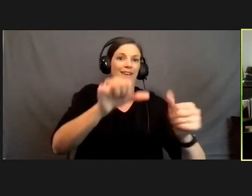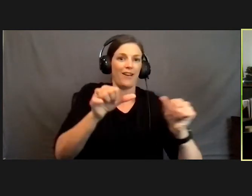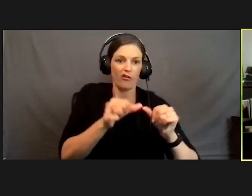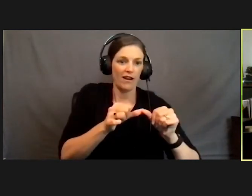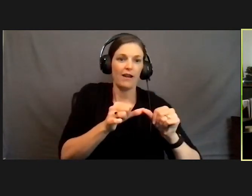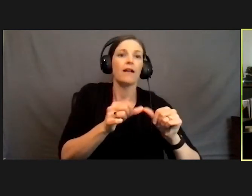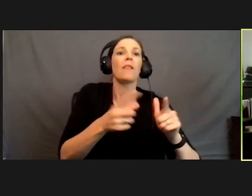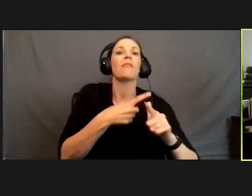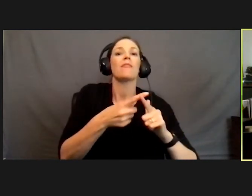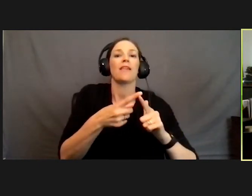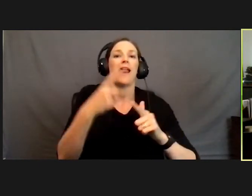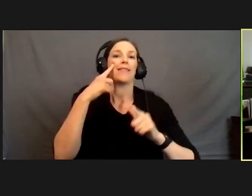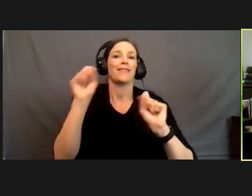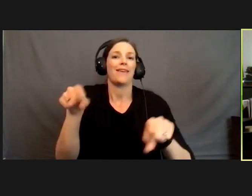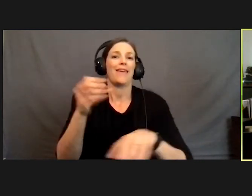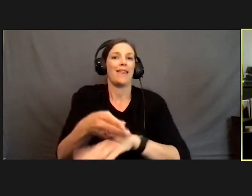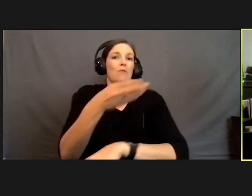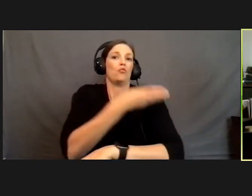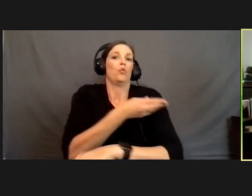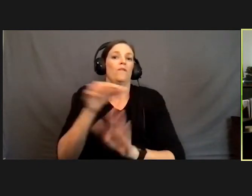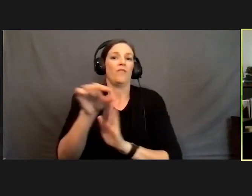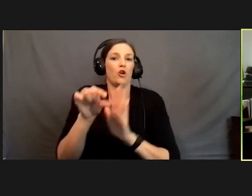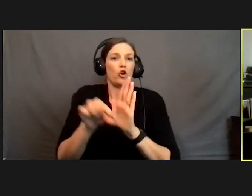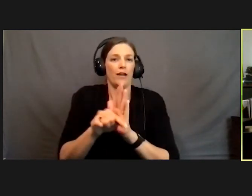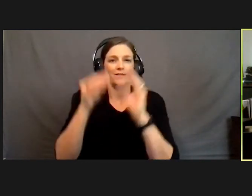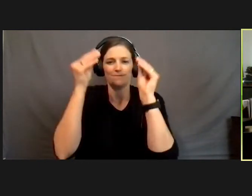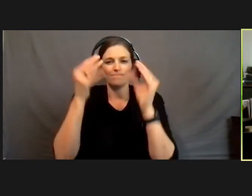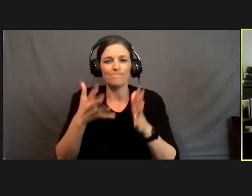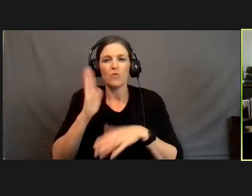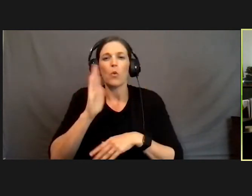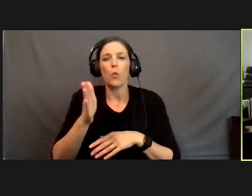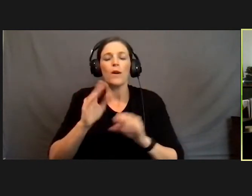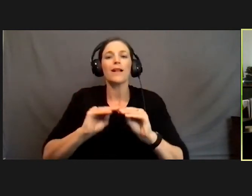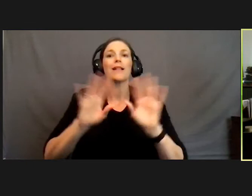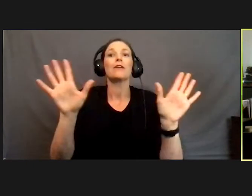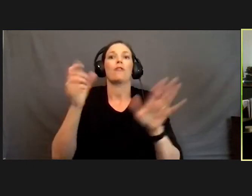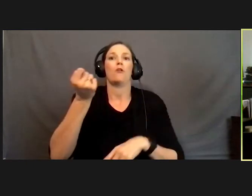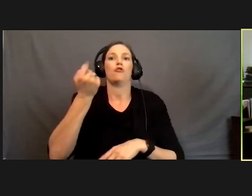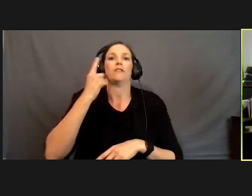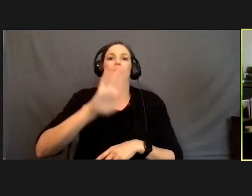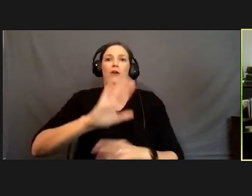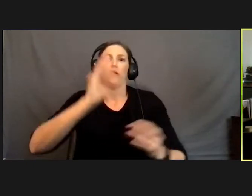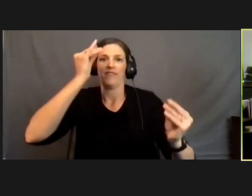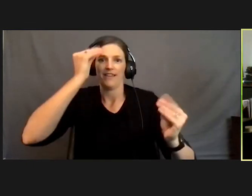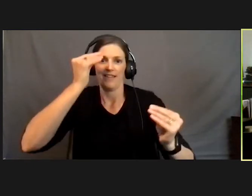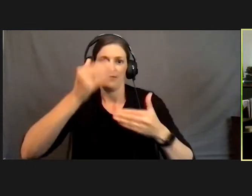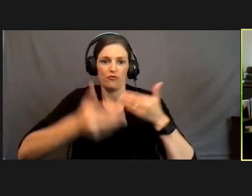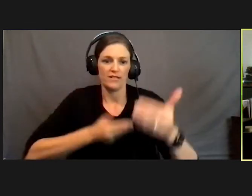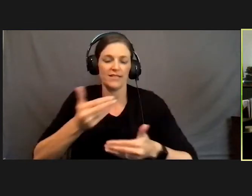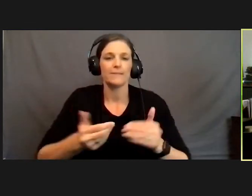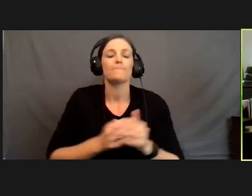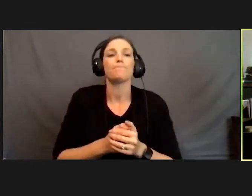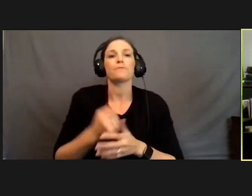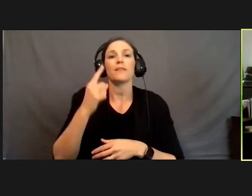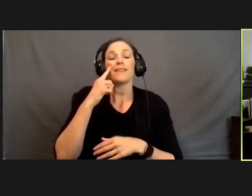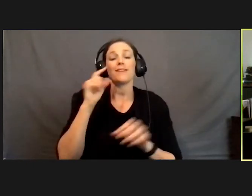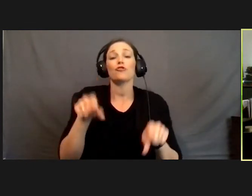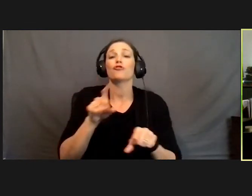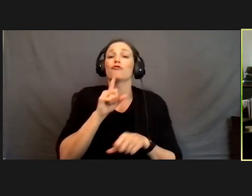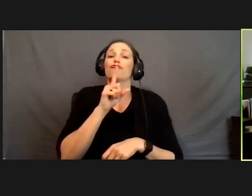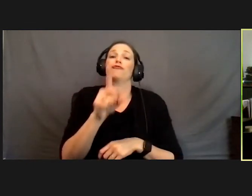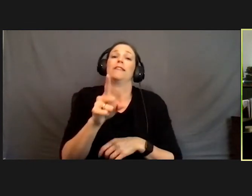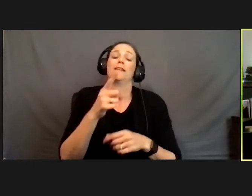improve their grades. Right. So the instructor would clearly understand what they're getting at. And I would also say this could really be effective